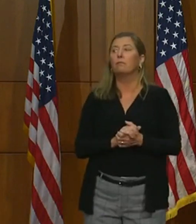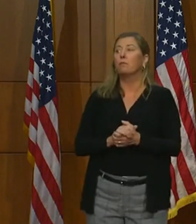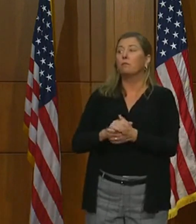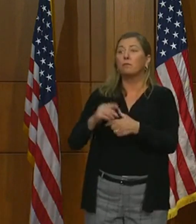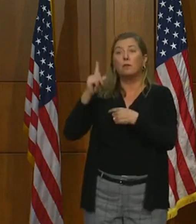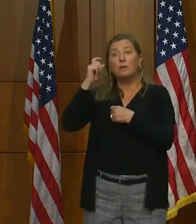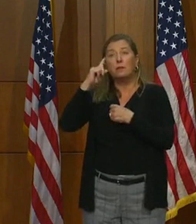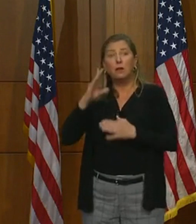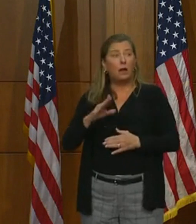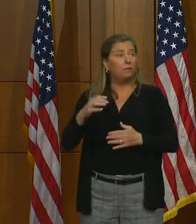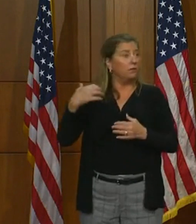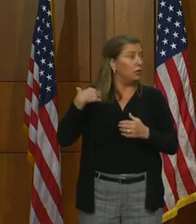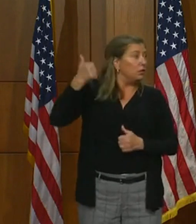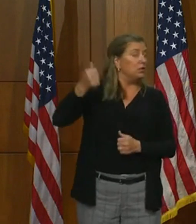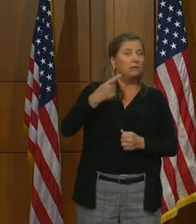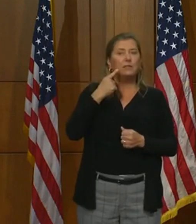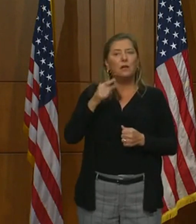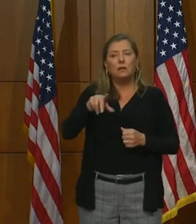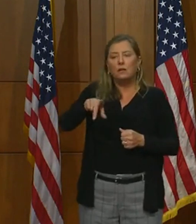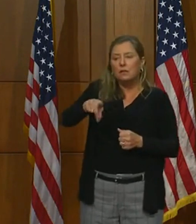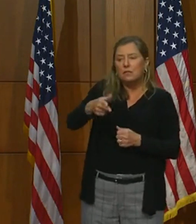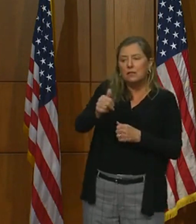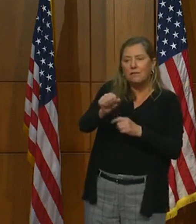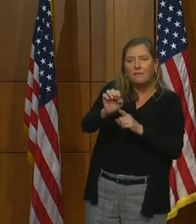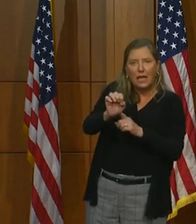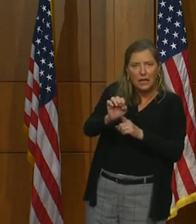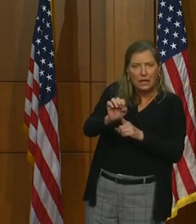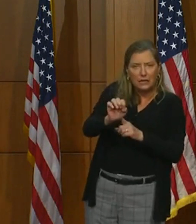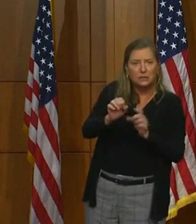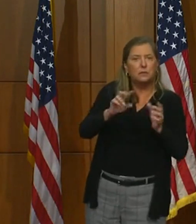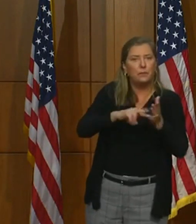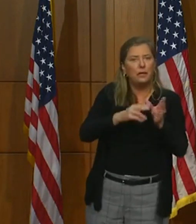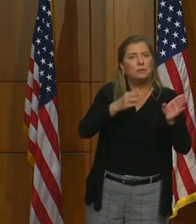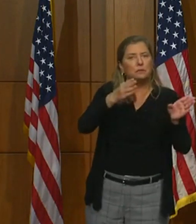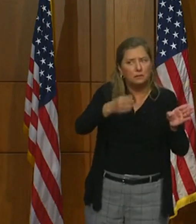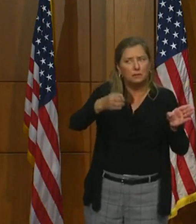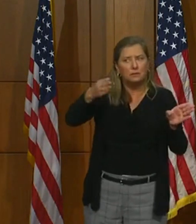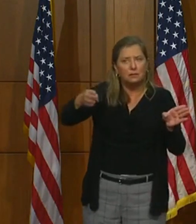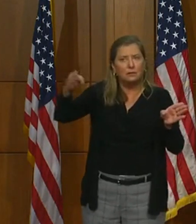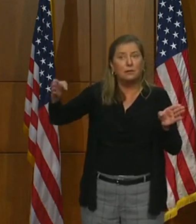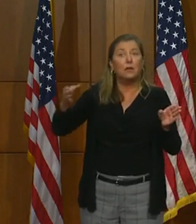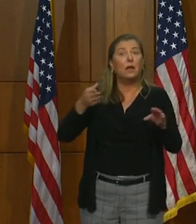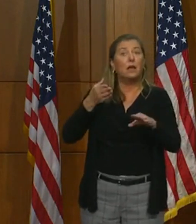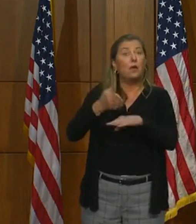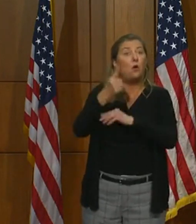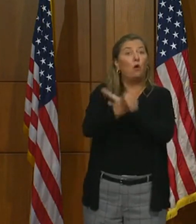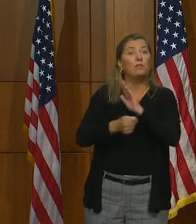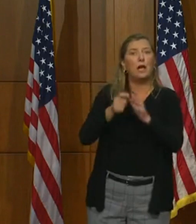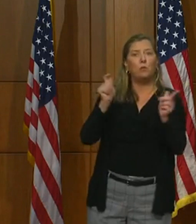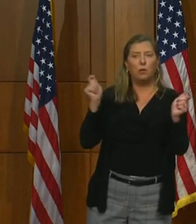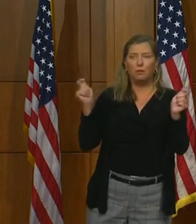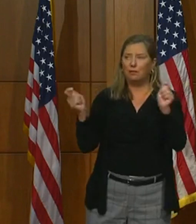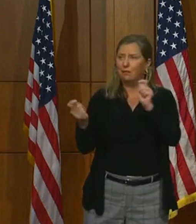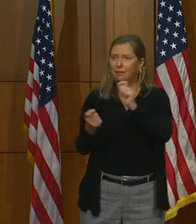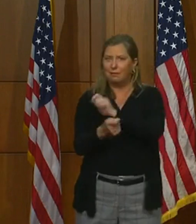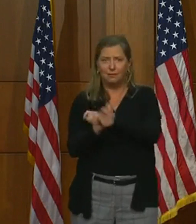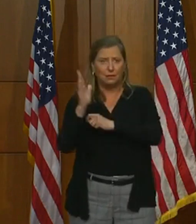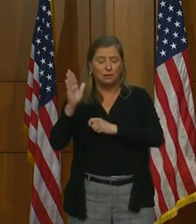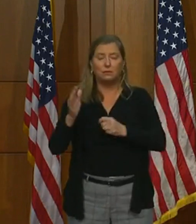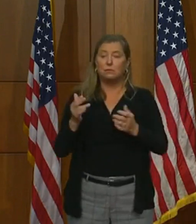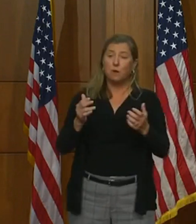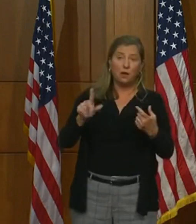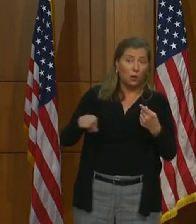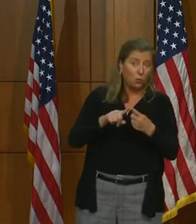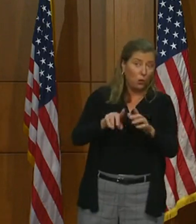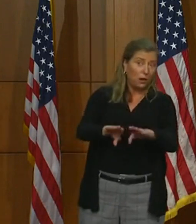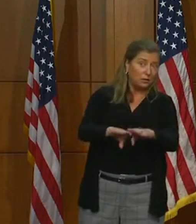the Chief have said, these are phases, so they're incremental. And they will adapt over time. But, obviously, as we're moving into Phase 3